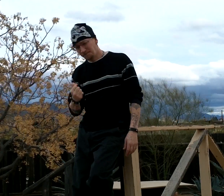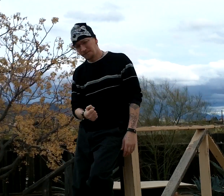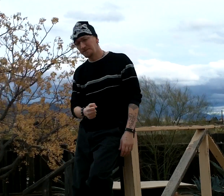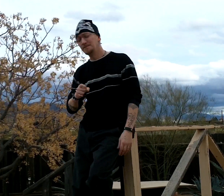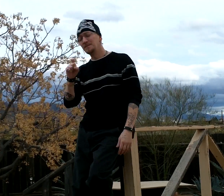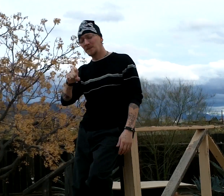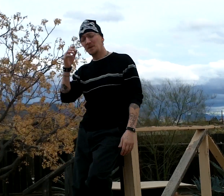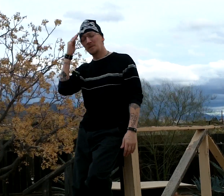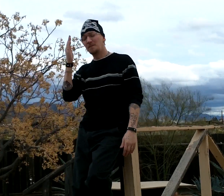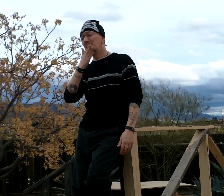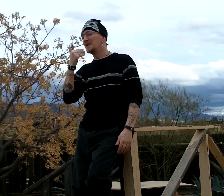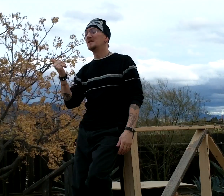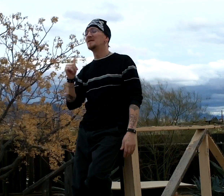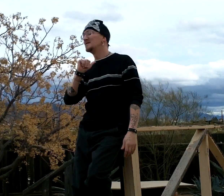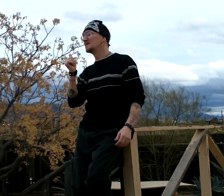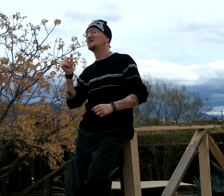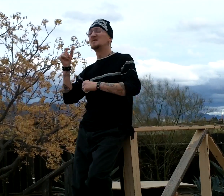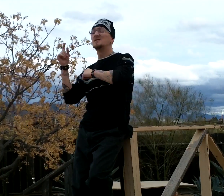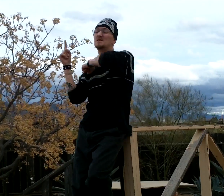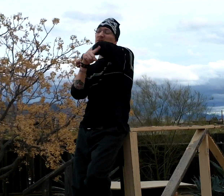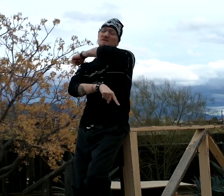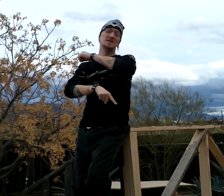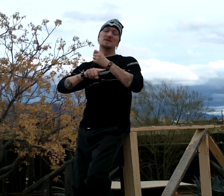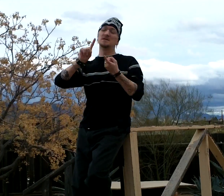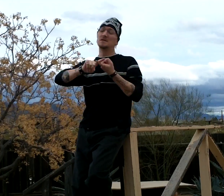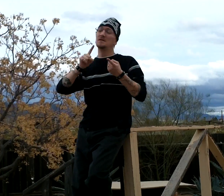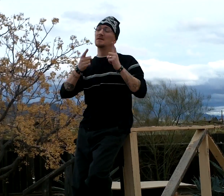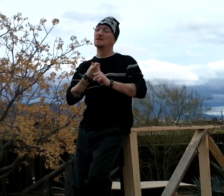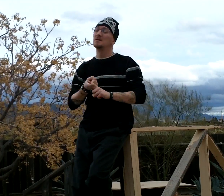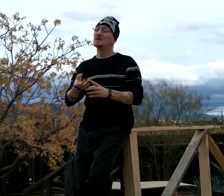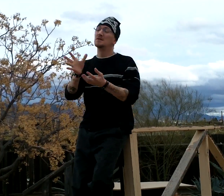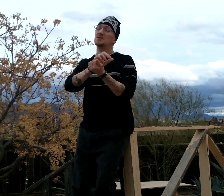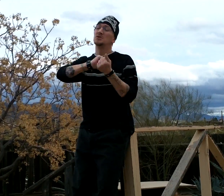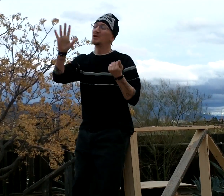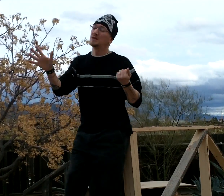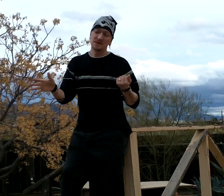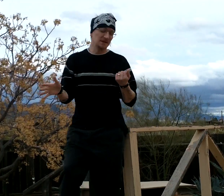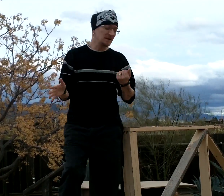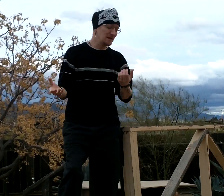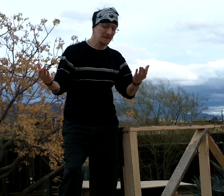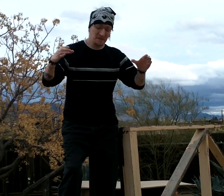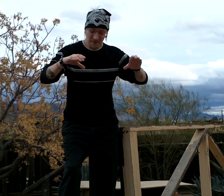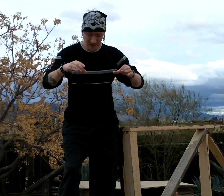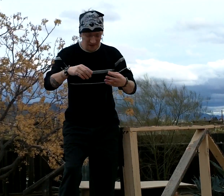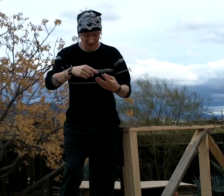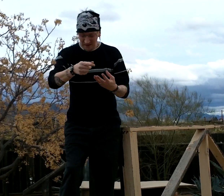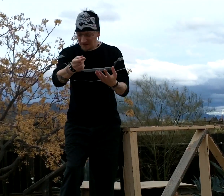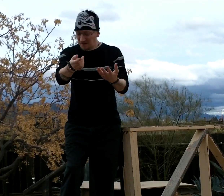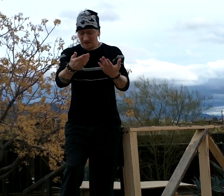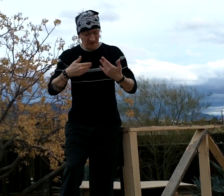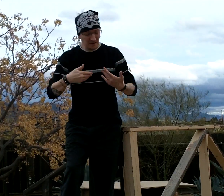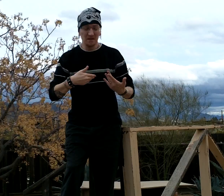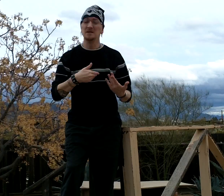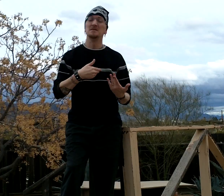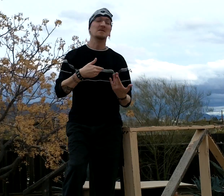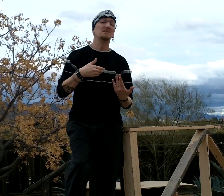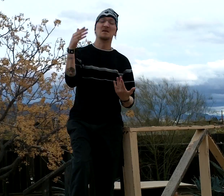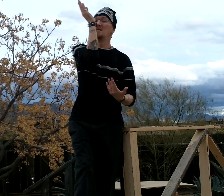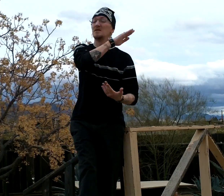Should've known better to cheat or cry Wasted the chance that I'd better give up So I'm never